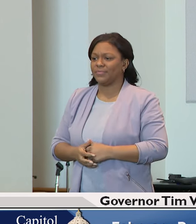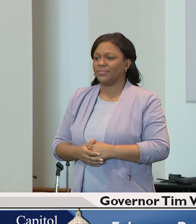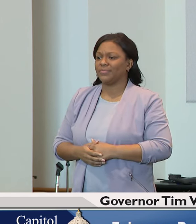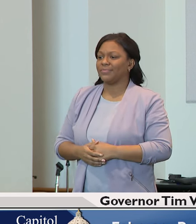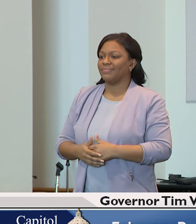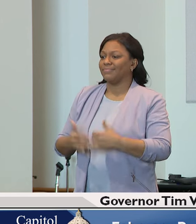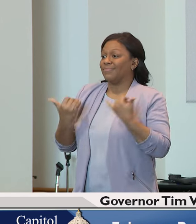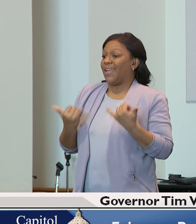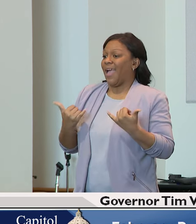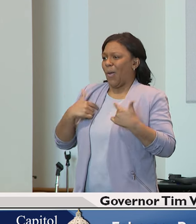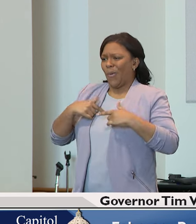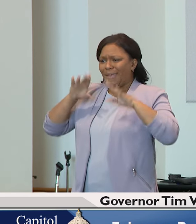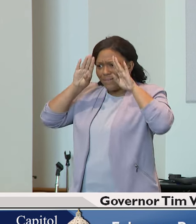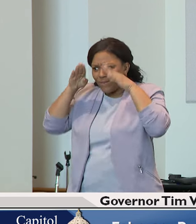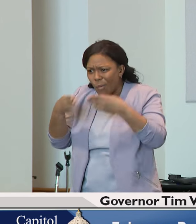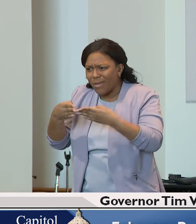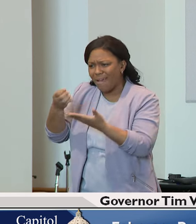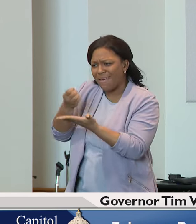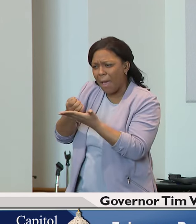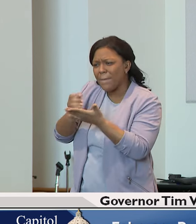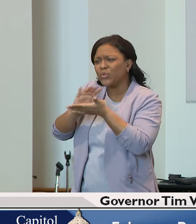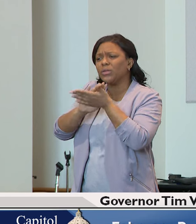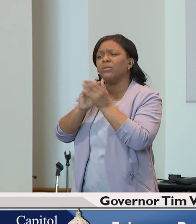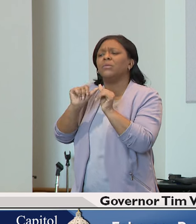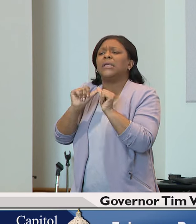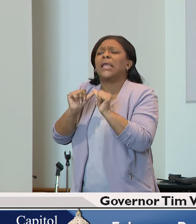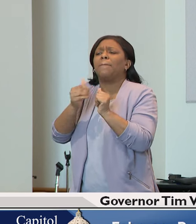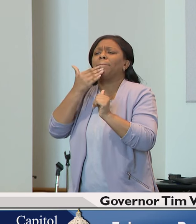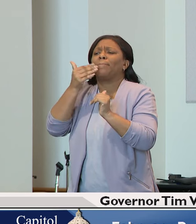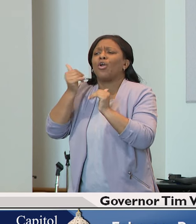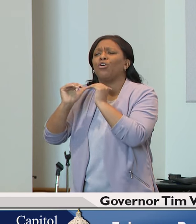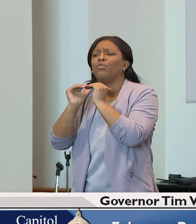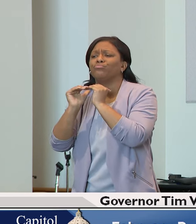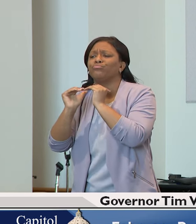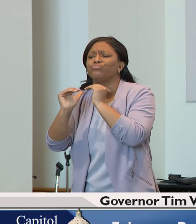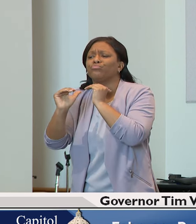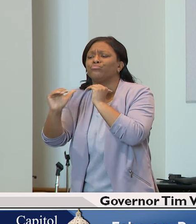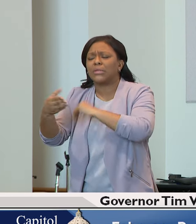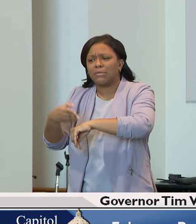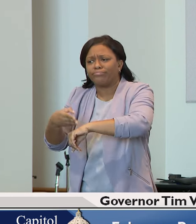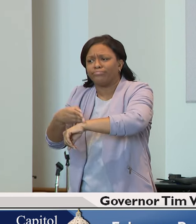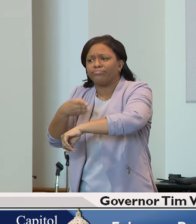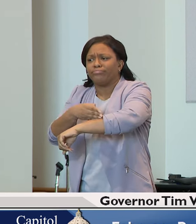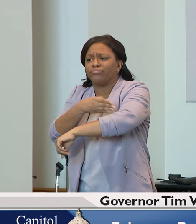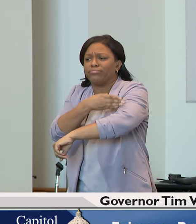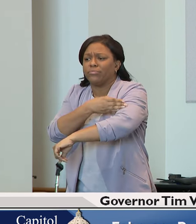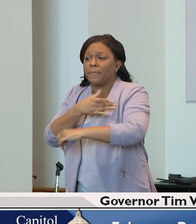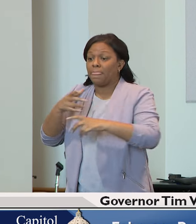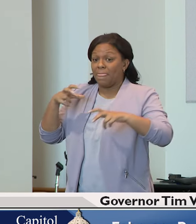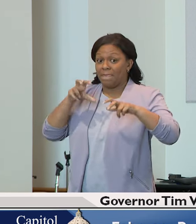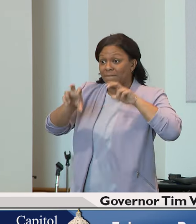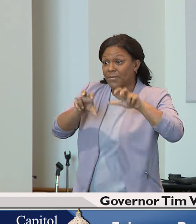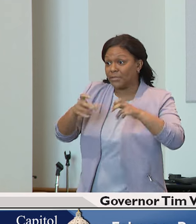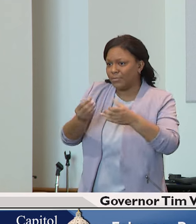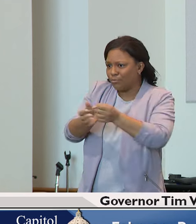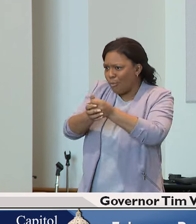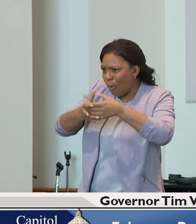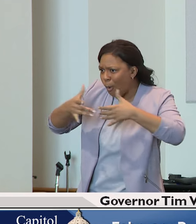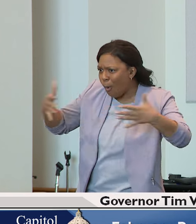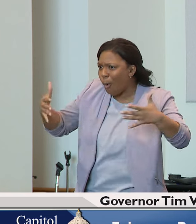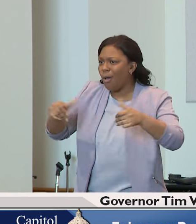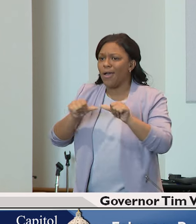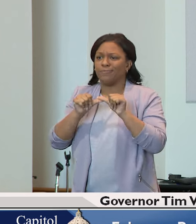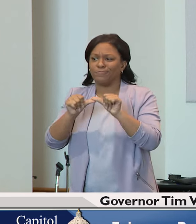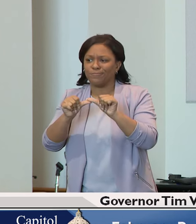economy that is steadily improving. Watch our investments grow. Focus on the work ahead of us in the bonding bill and a few key priorities. We're moving